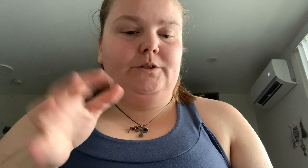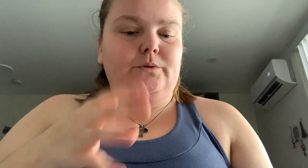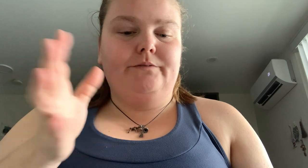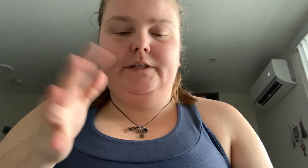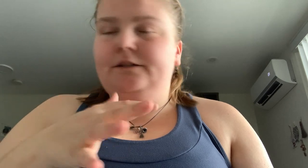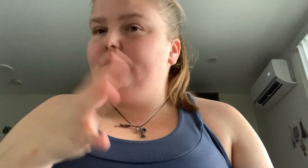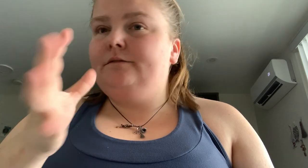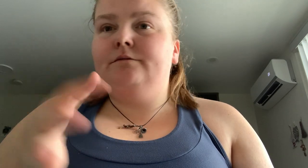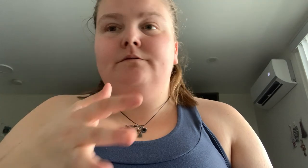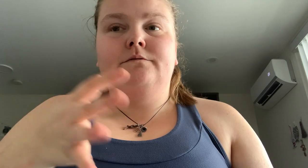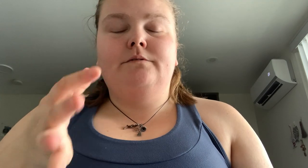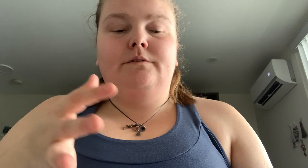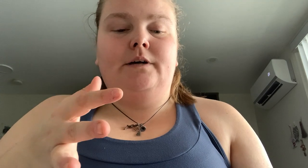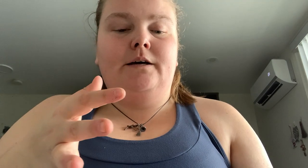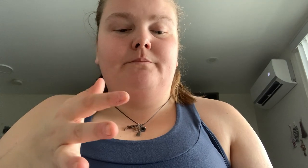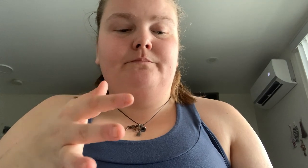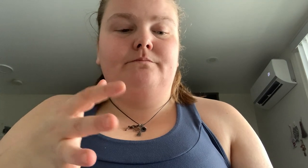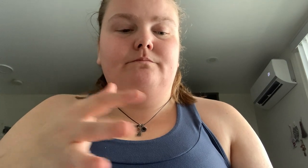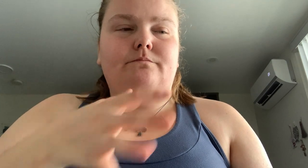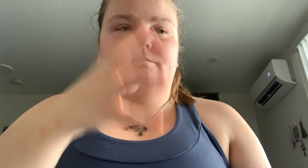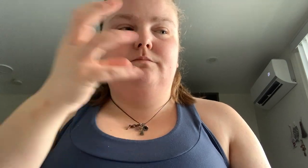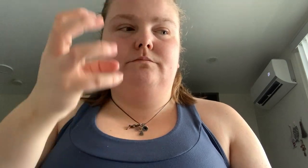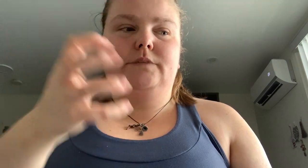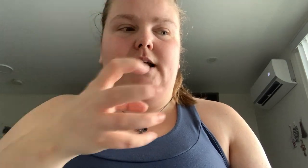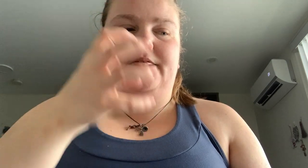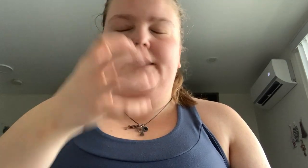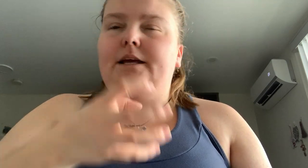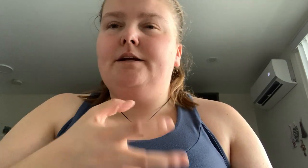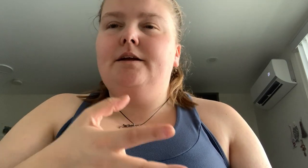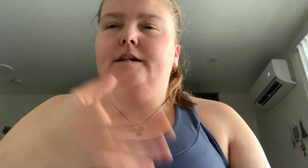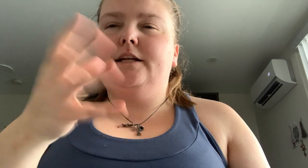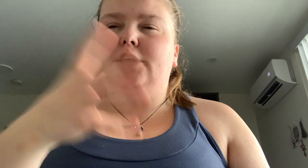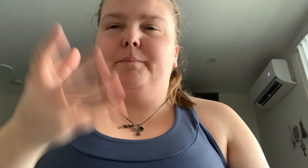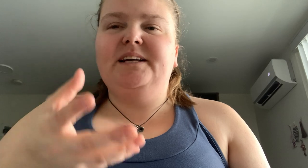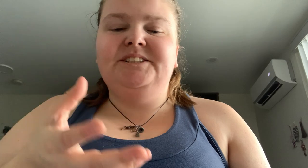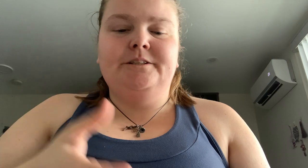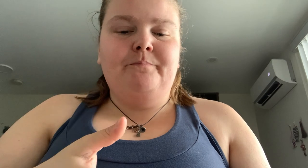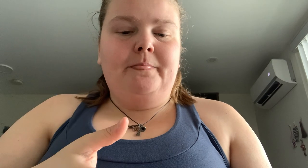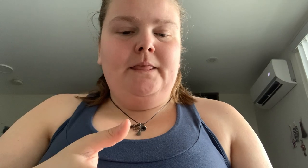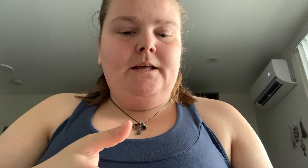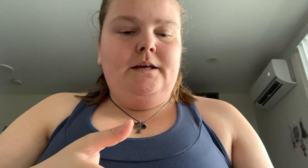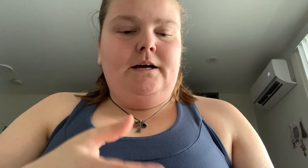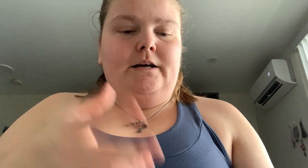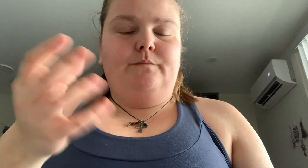slow living, um, kind of thing, kind of topics. Um,